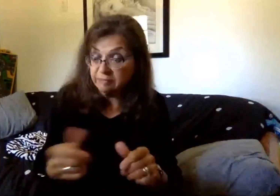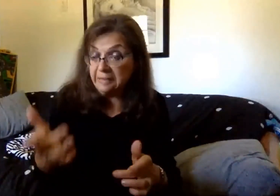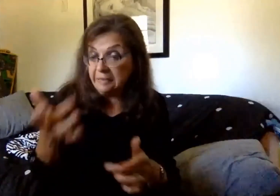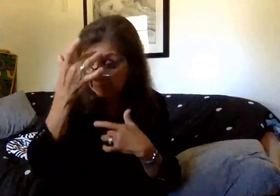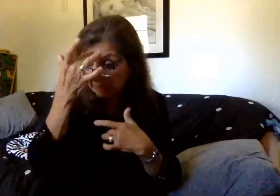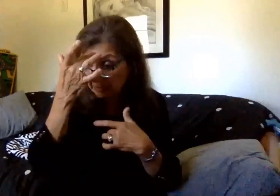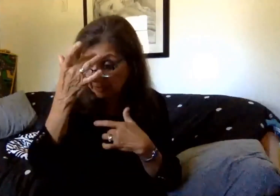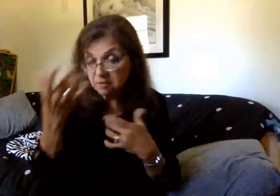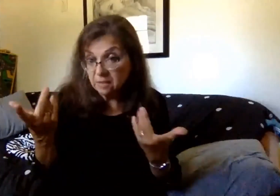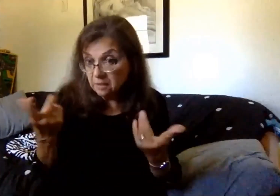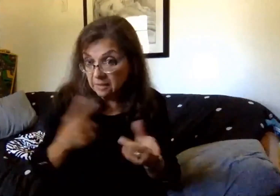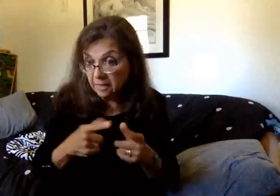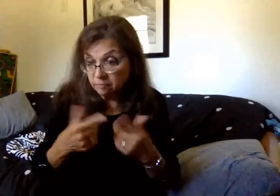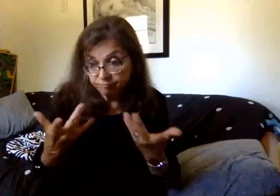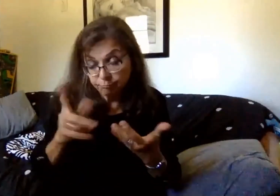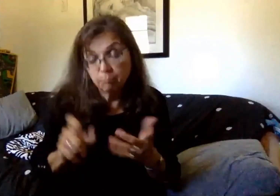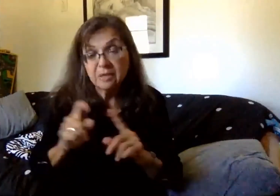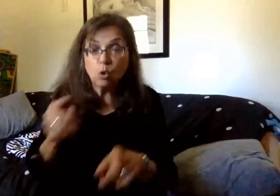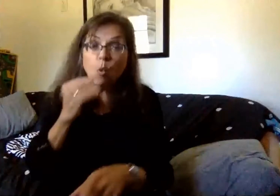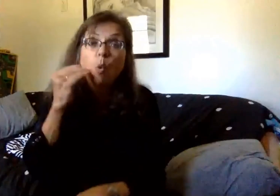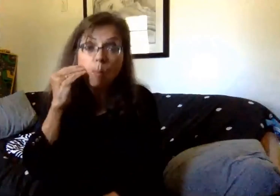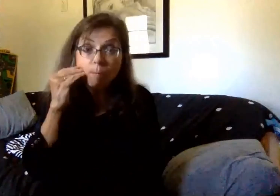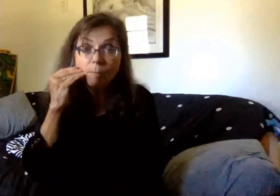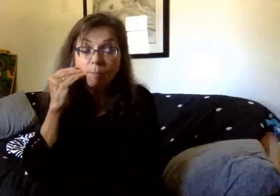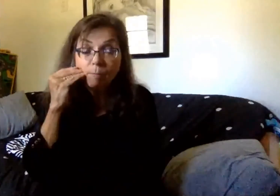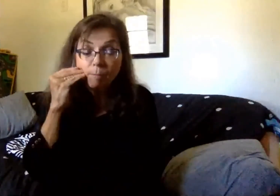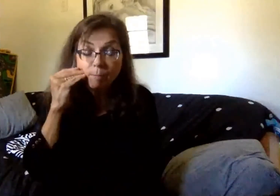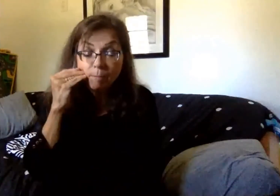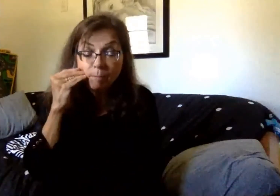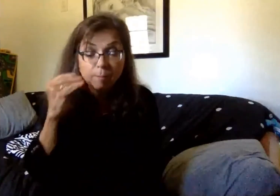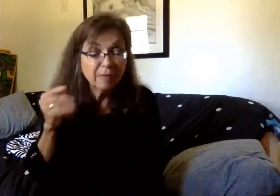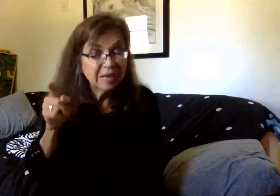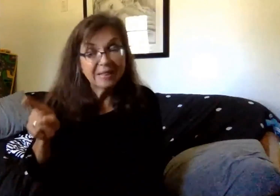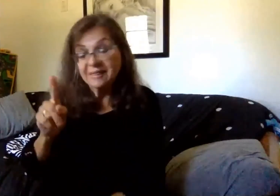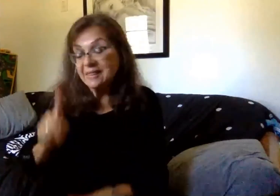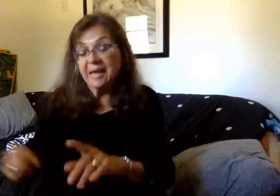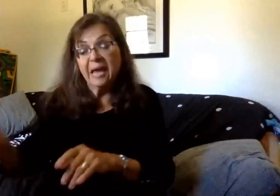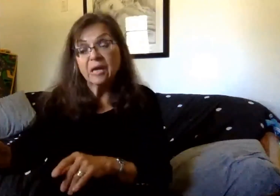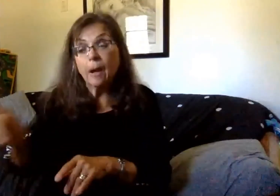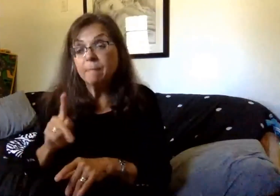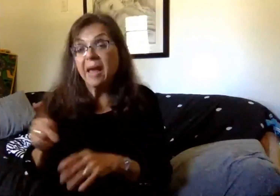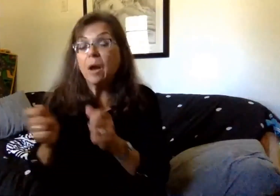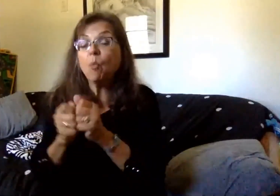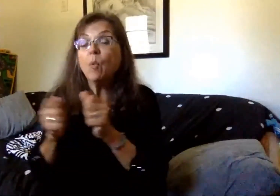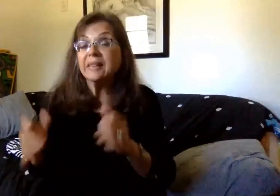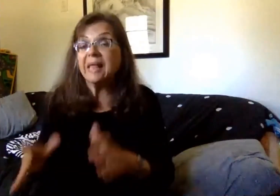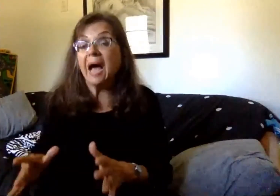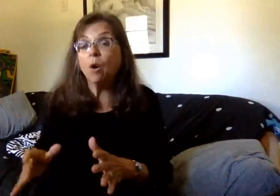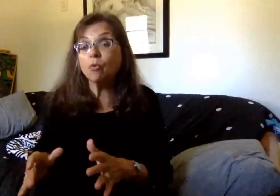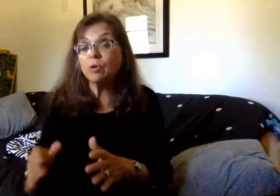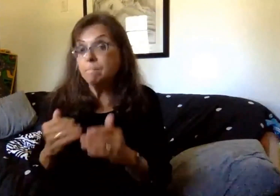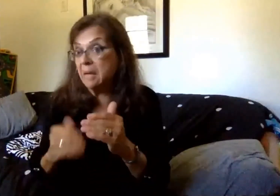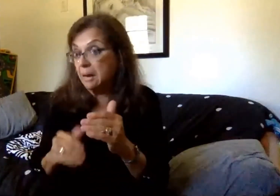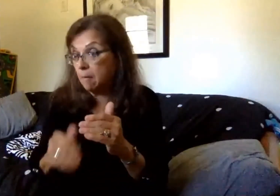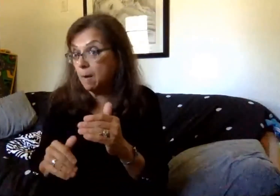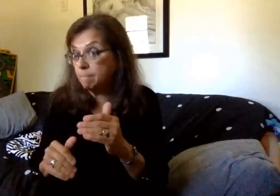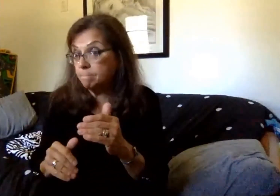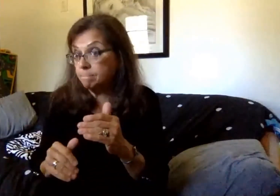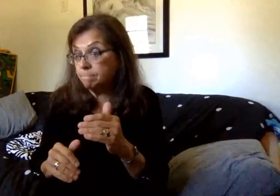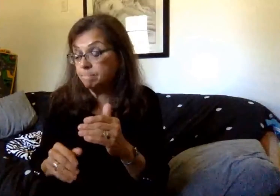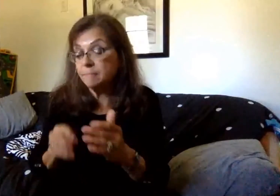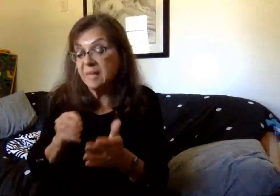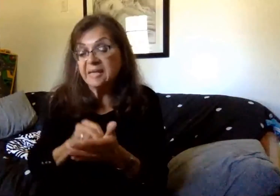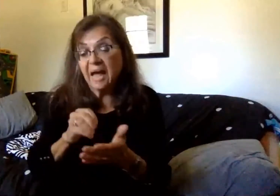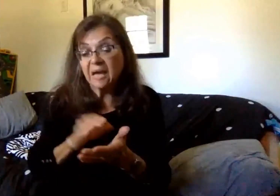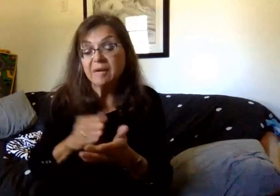child is required to be sent home. And then the child could not return to school without, at minimum, documentation